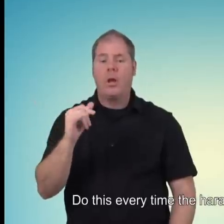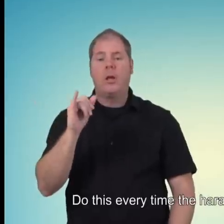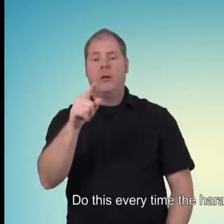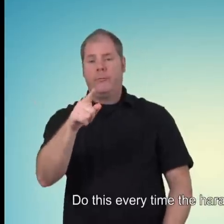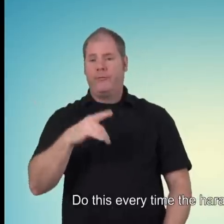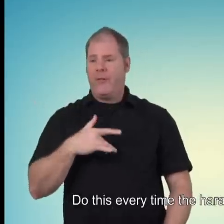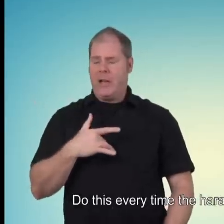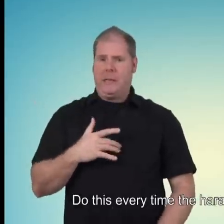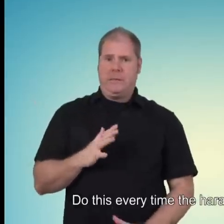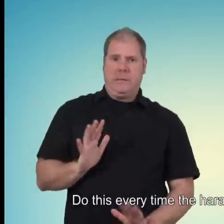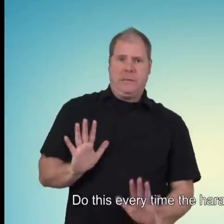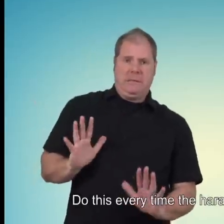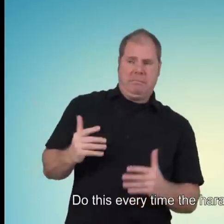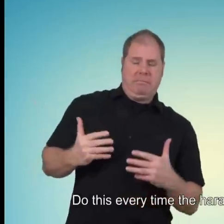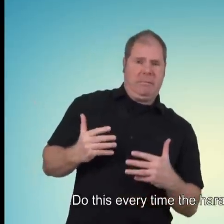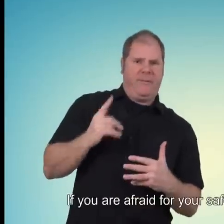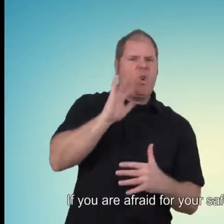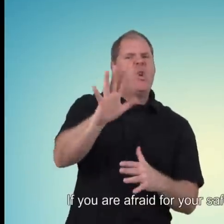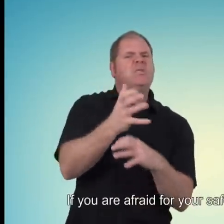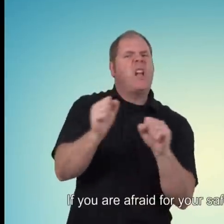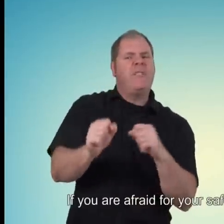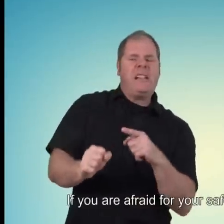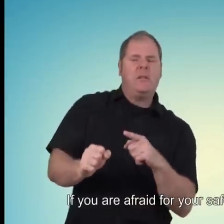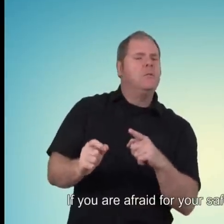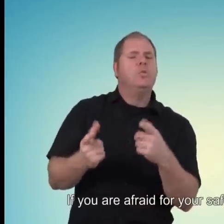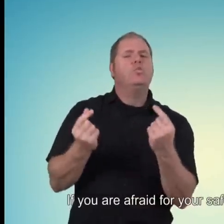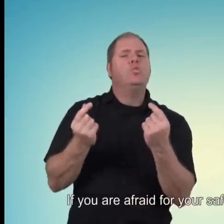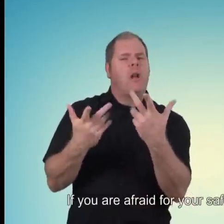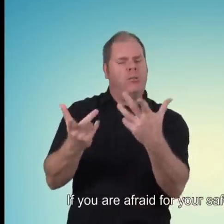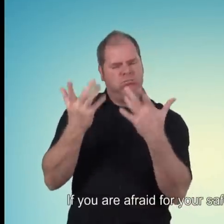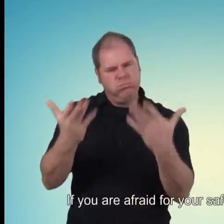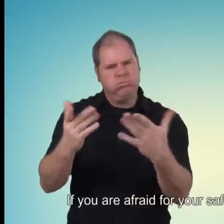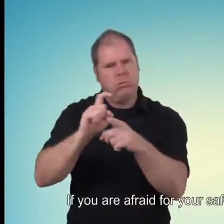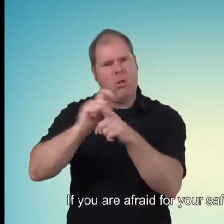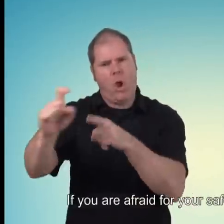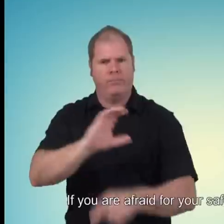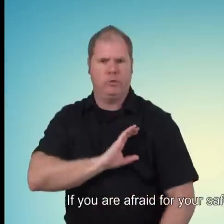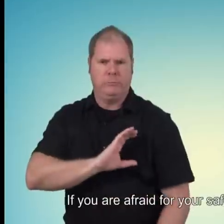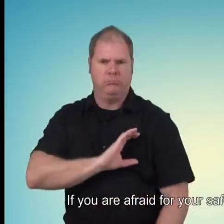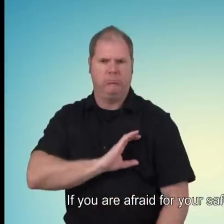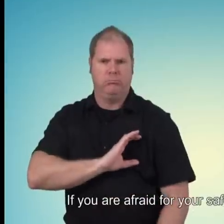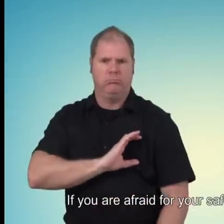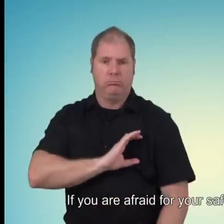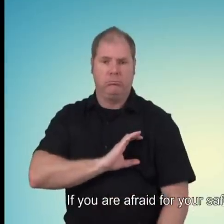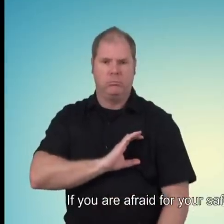harassed, you might be able to file a complaint with the Canadian Human Rights Commission. —